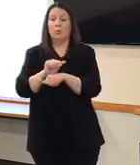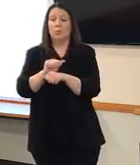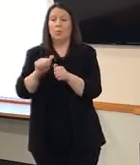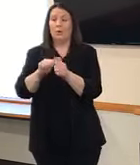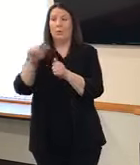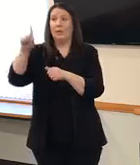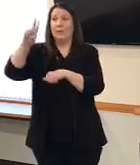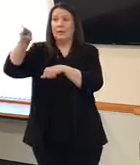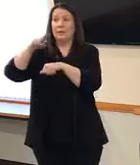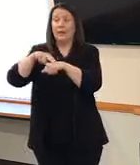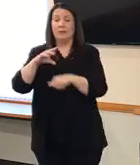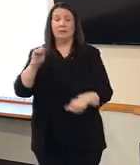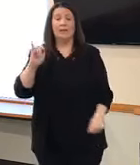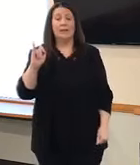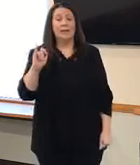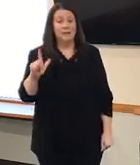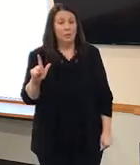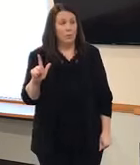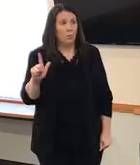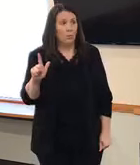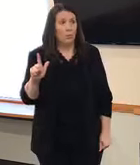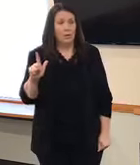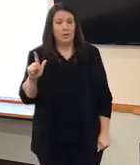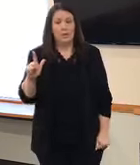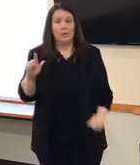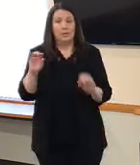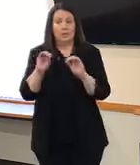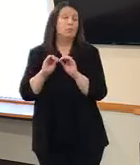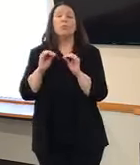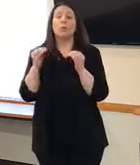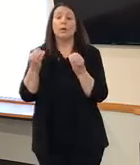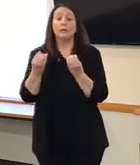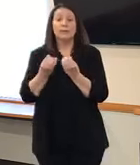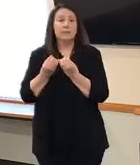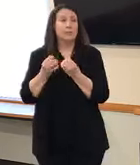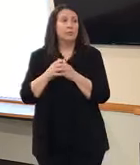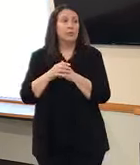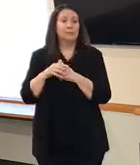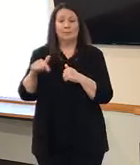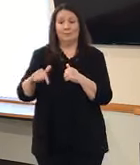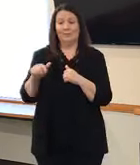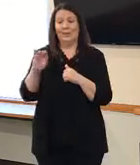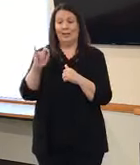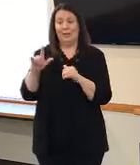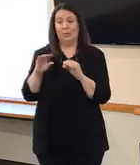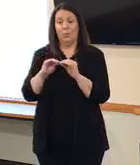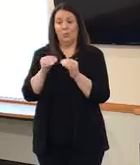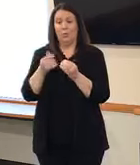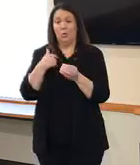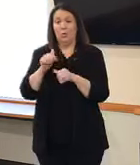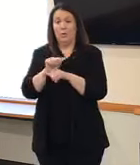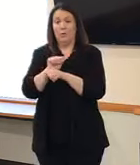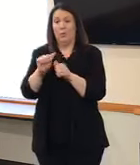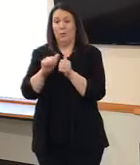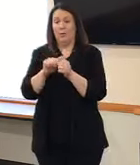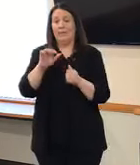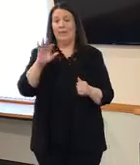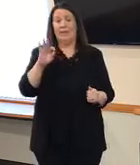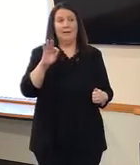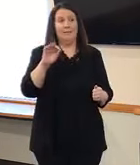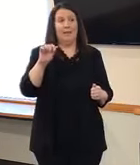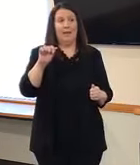Illinois, national organizations and Illinois organizations that work with FQHCs